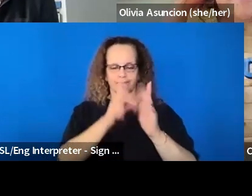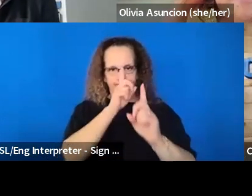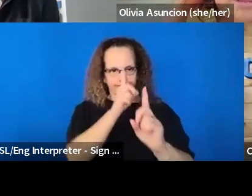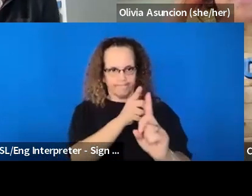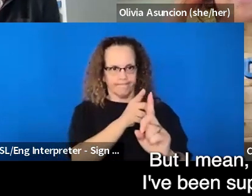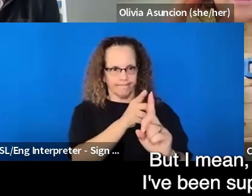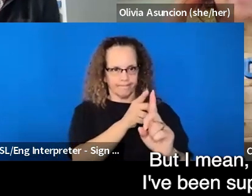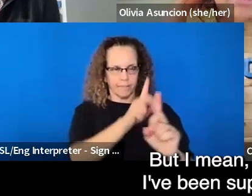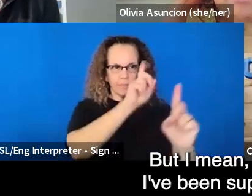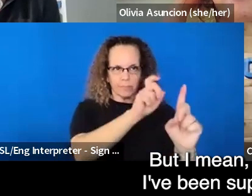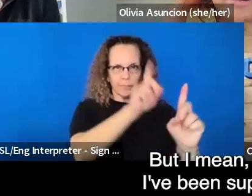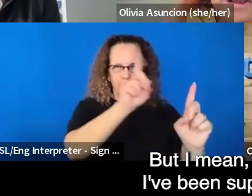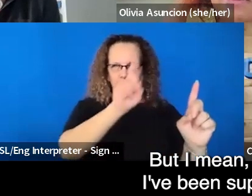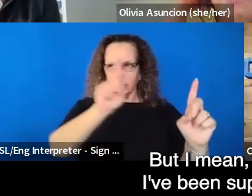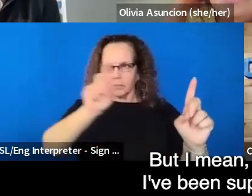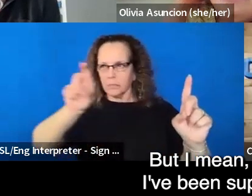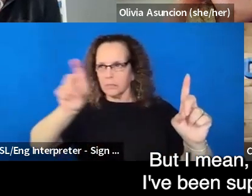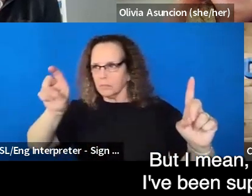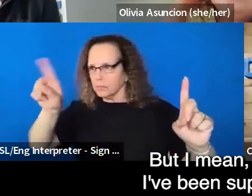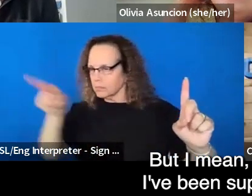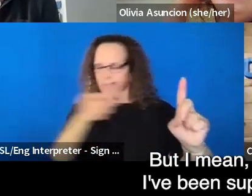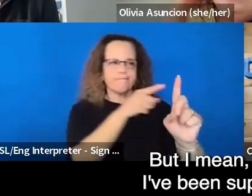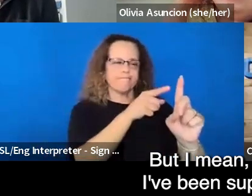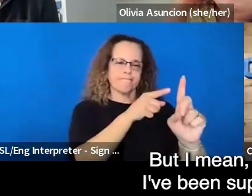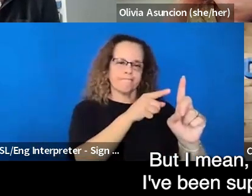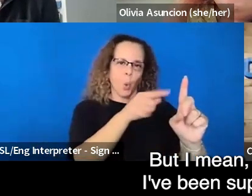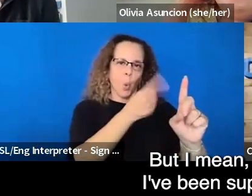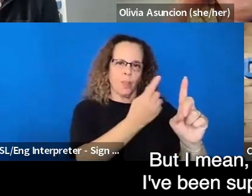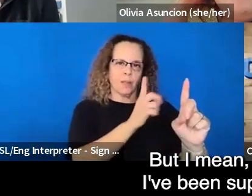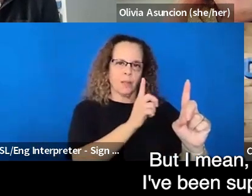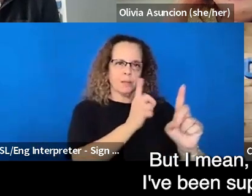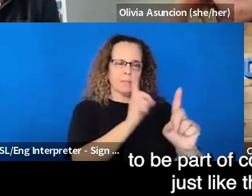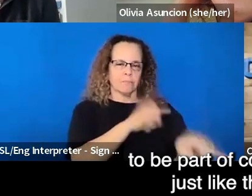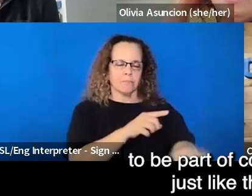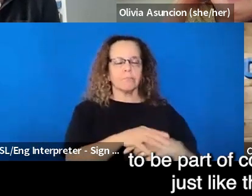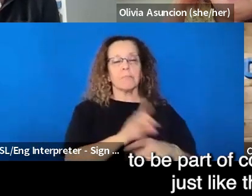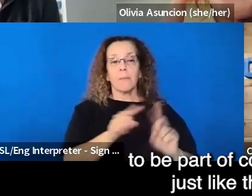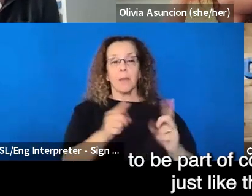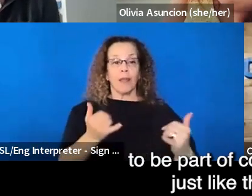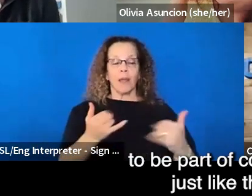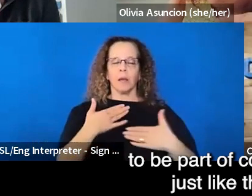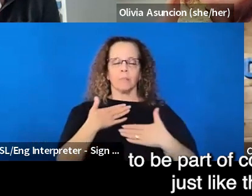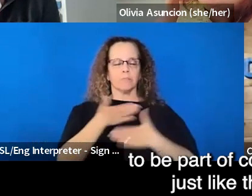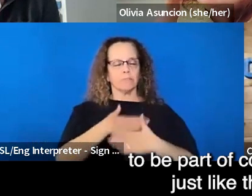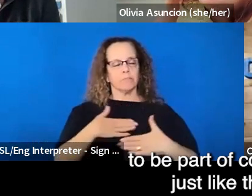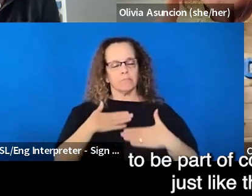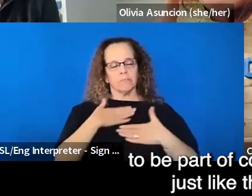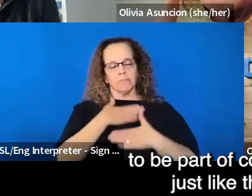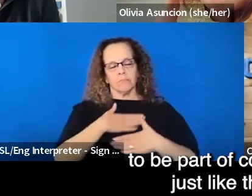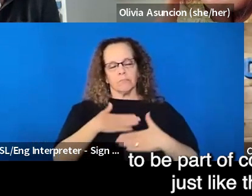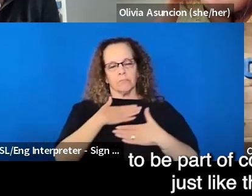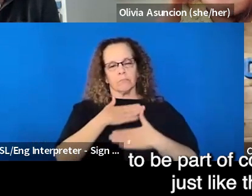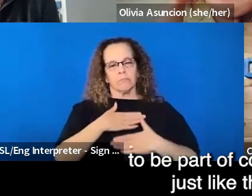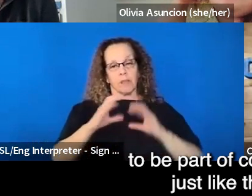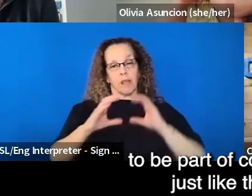Um, but I mean, right now I I've been super grateful to be part of conversations just like